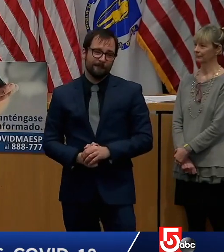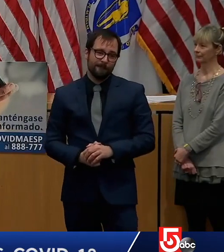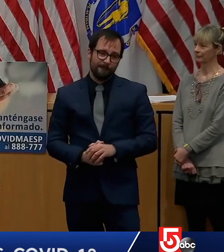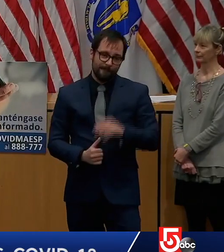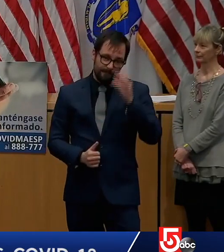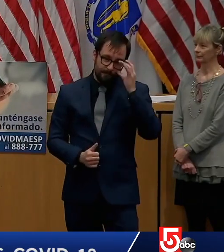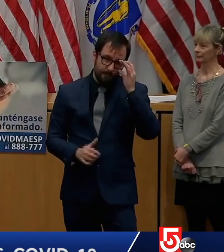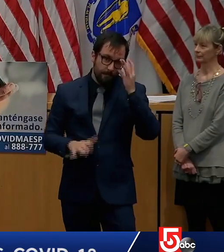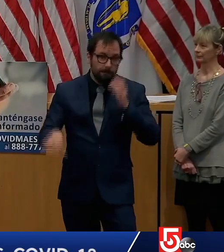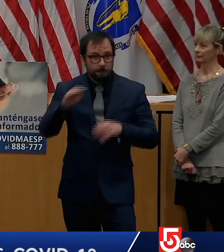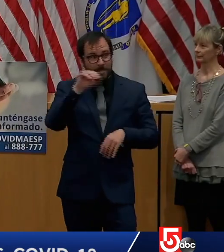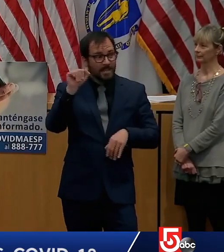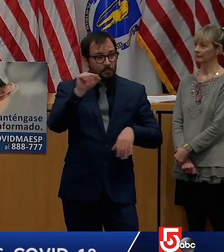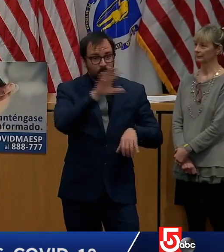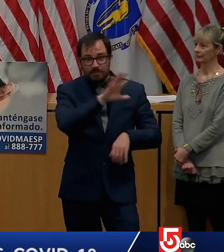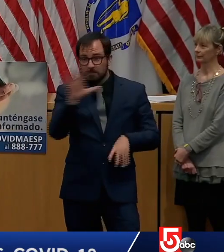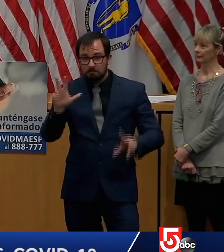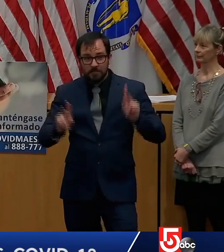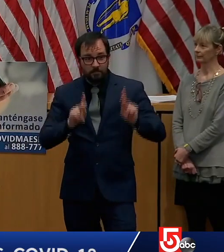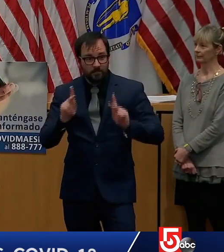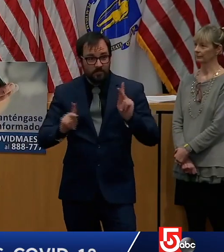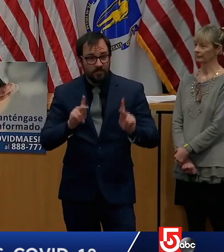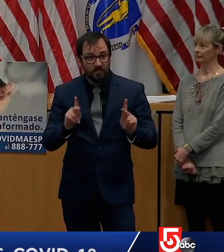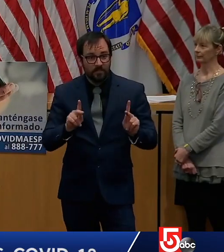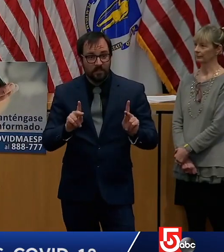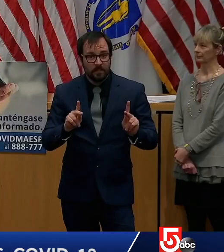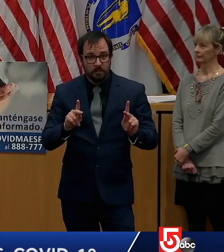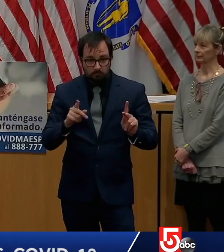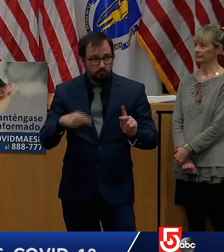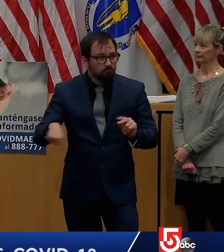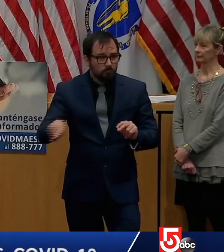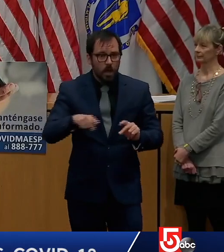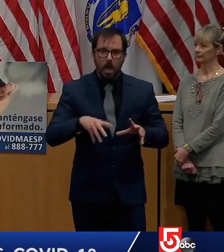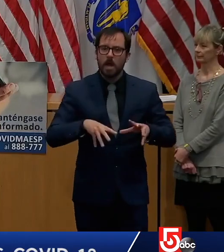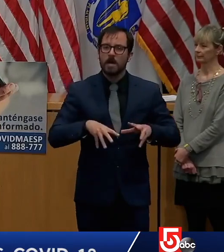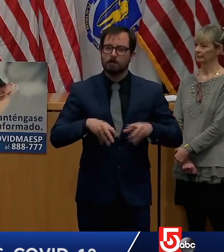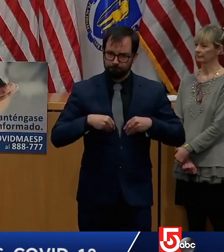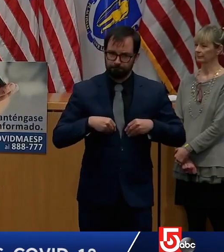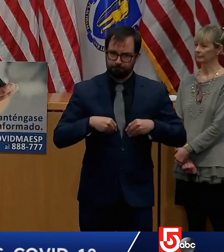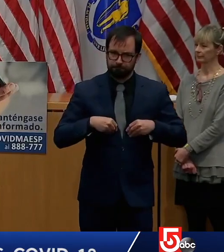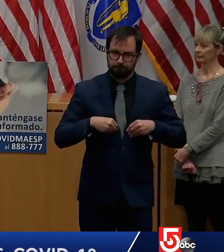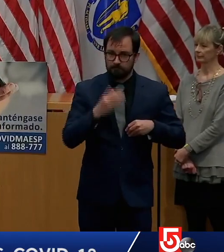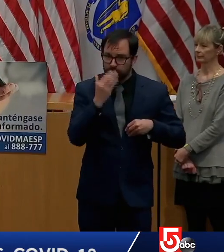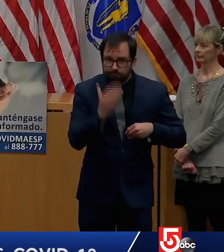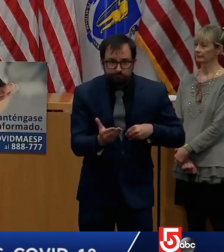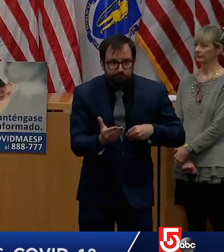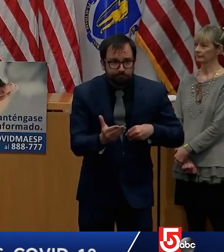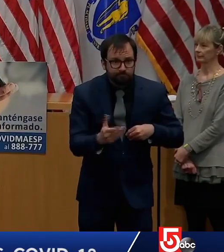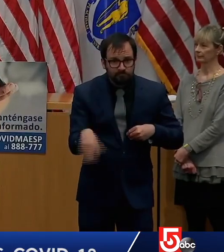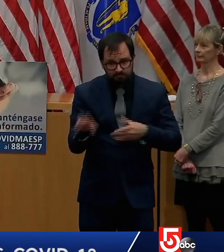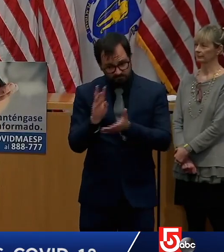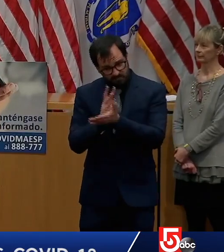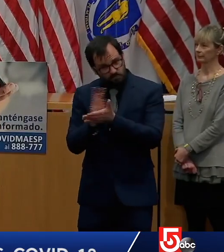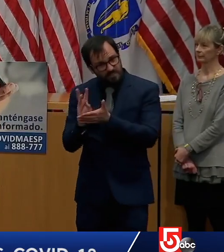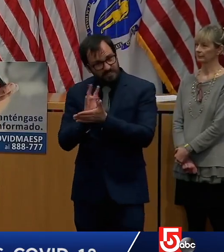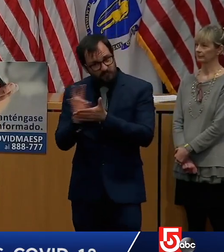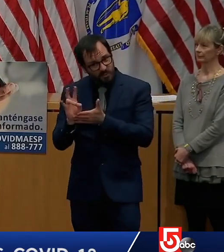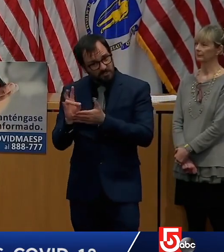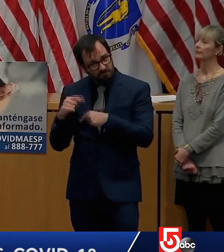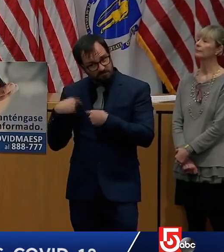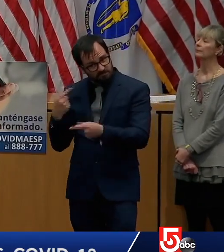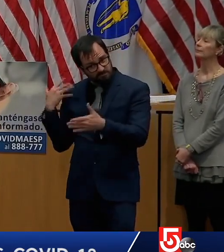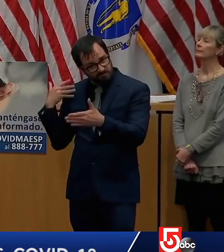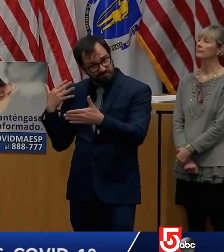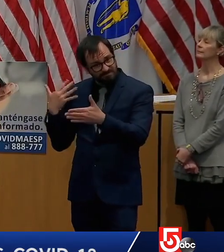with a very new way of life for six, seven weeks here. And there are stories every